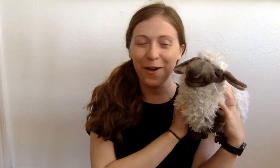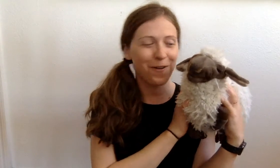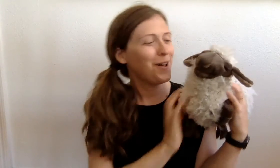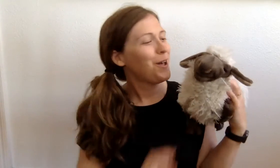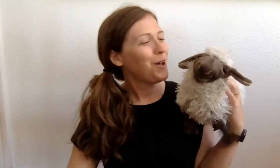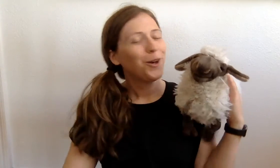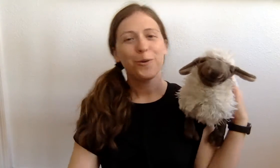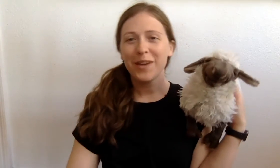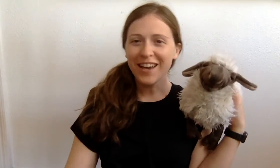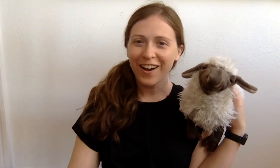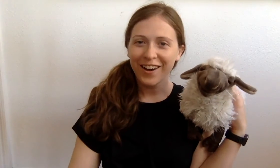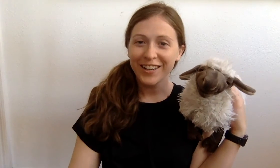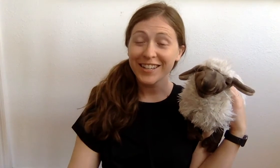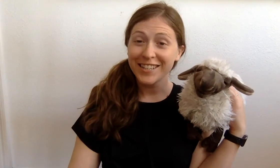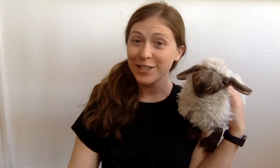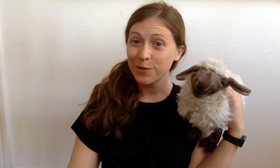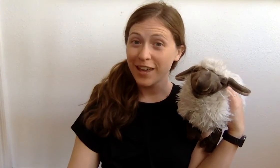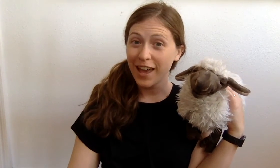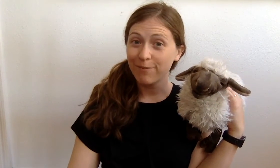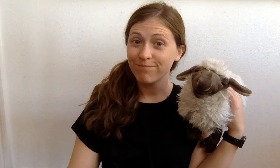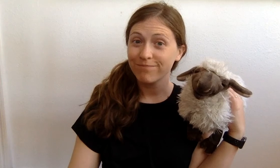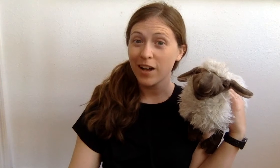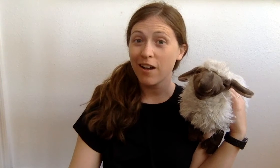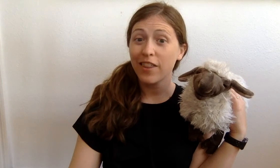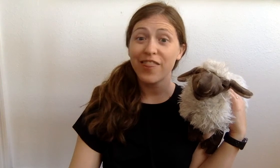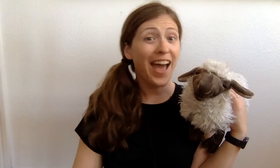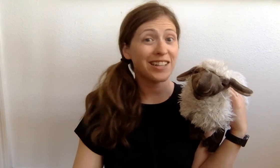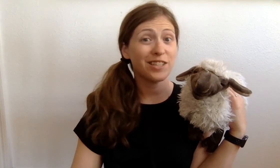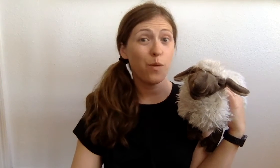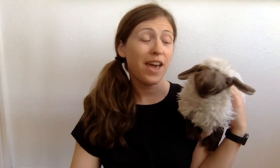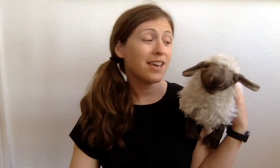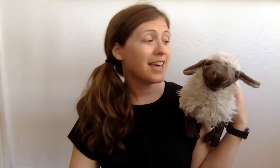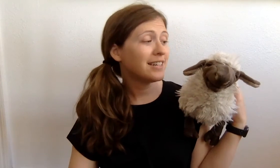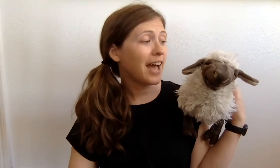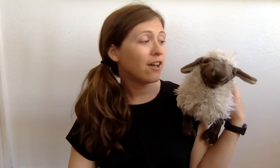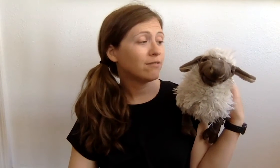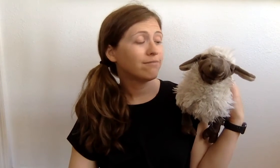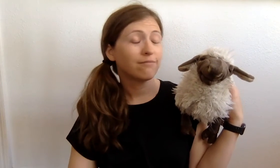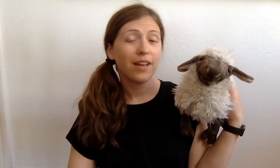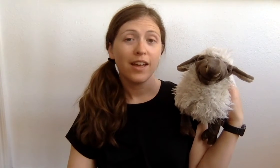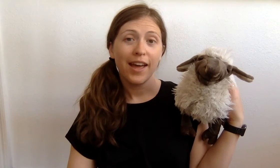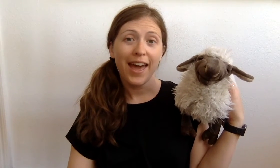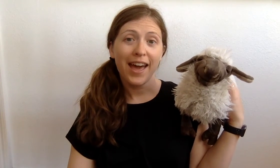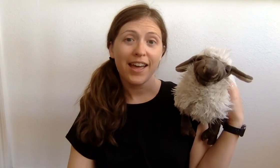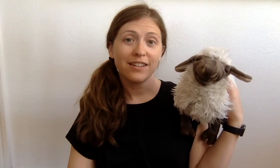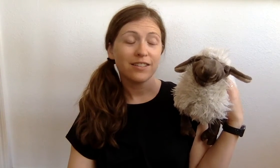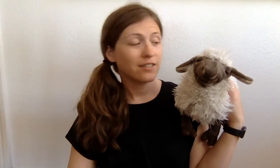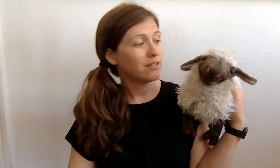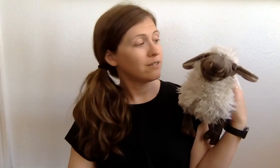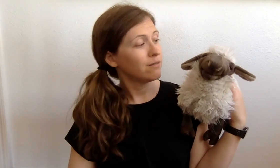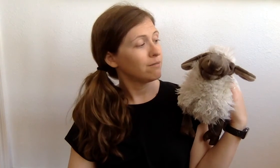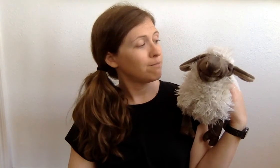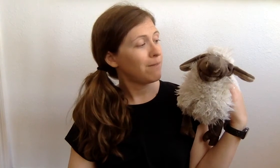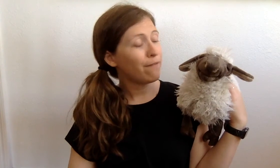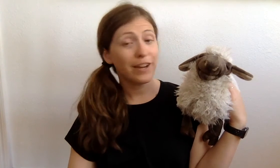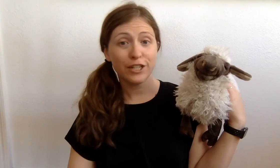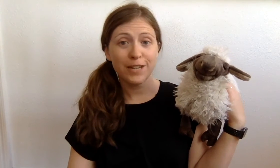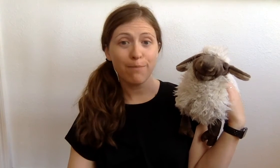So we are gonna teach you a game called that's the way you get down and my friend sheep-o